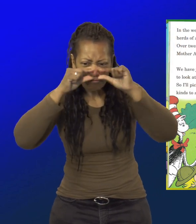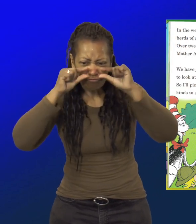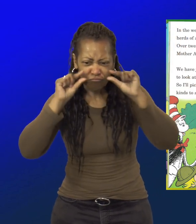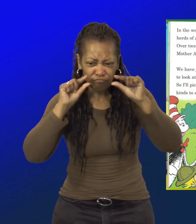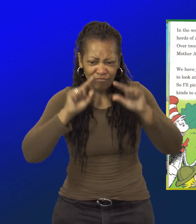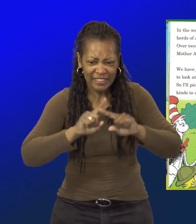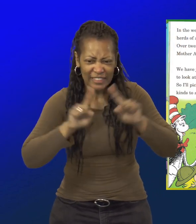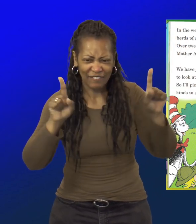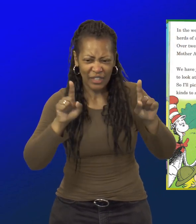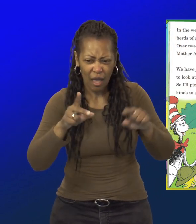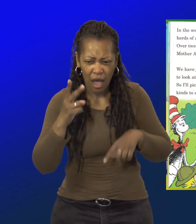greater Caddo.